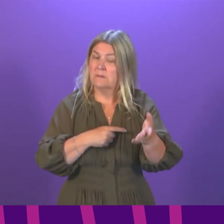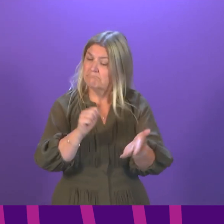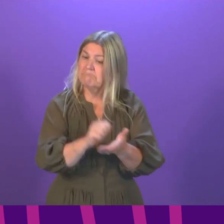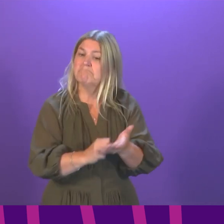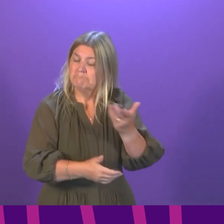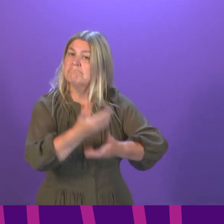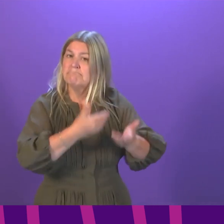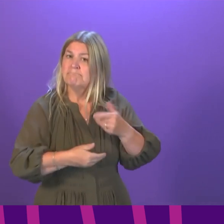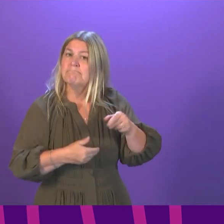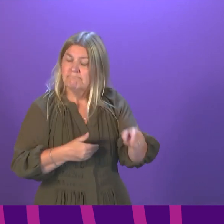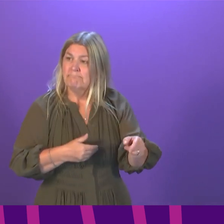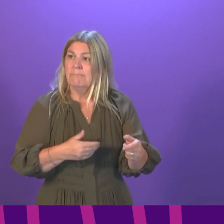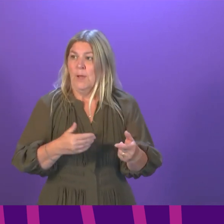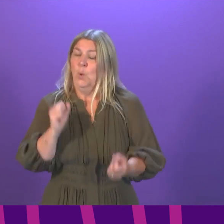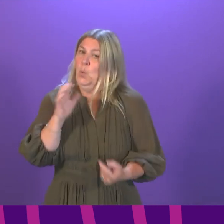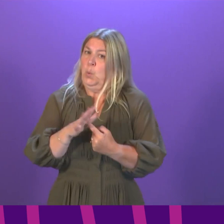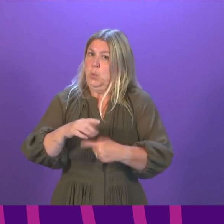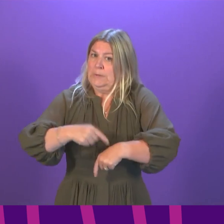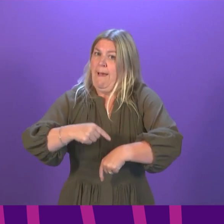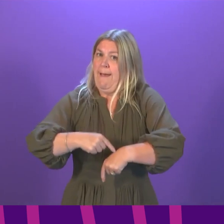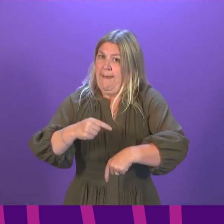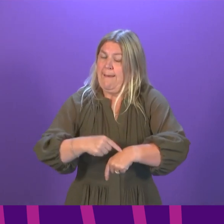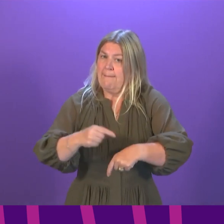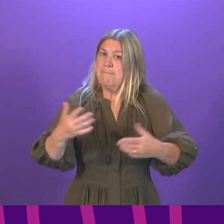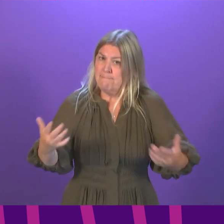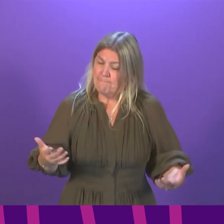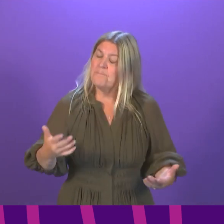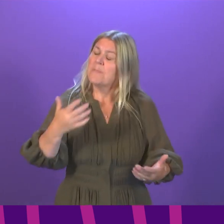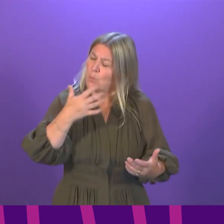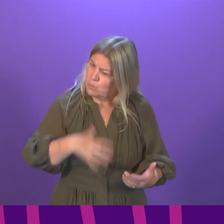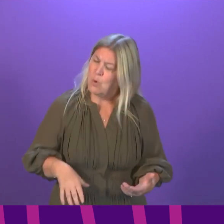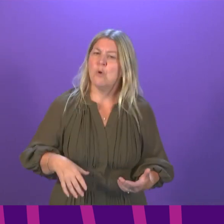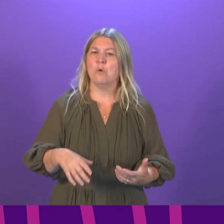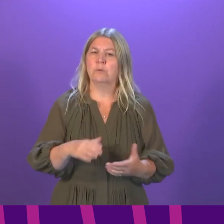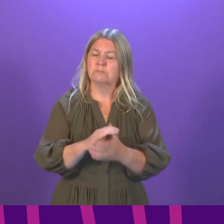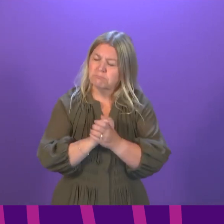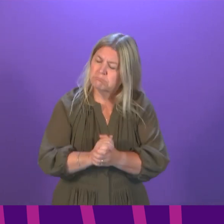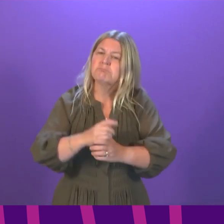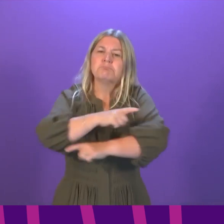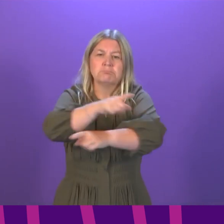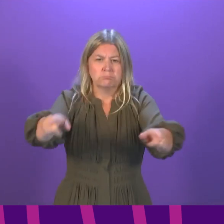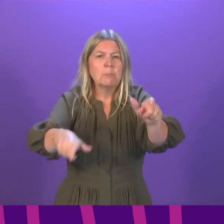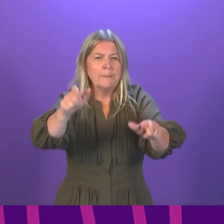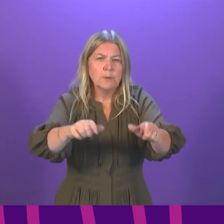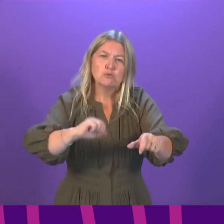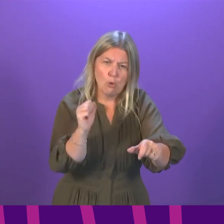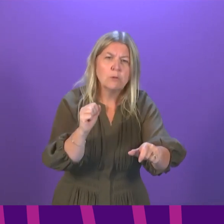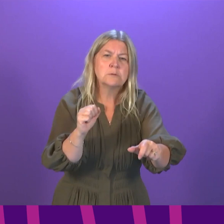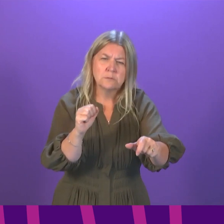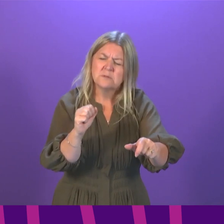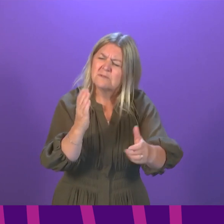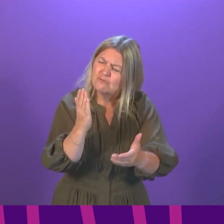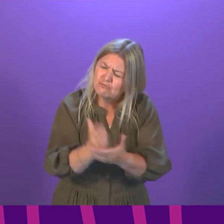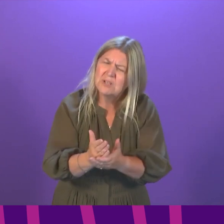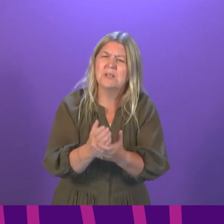moment in our exit from restrictions. I want to pay tribute to our citizens across the country for the huge sacrifices they have made